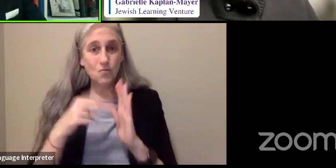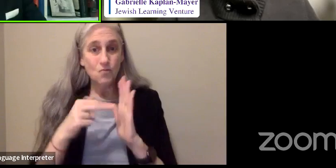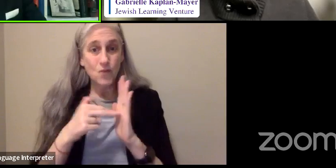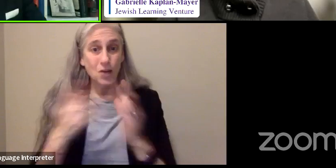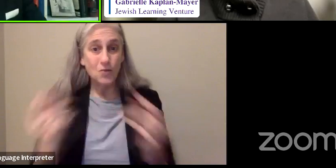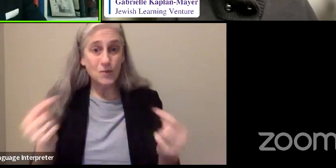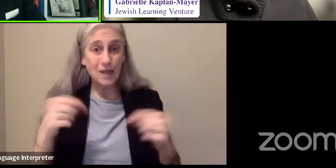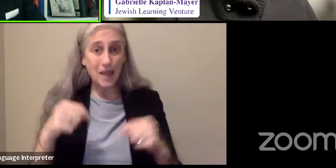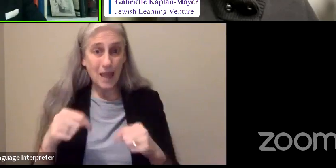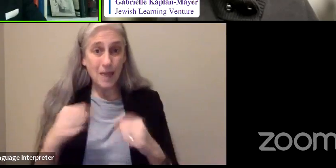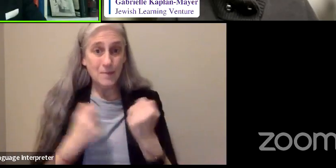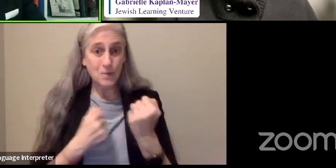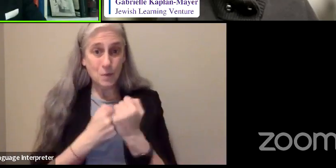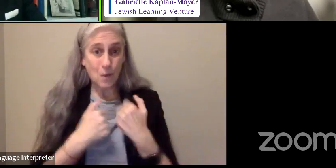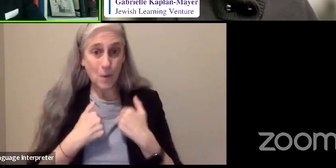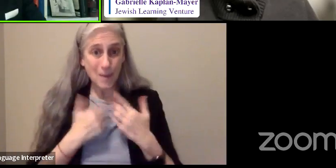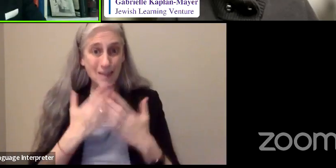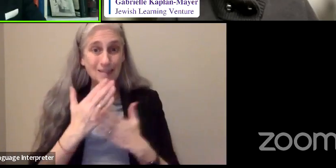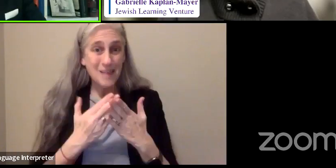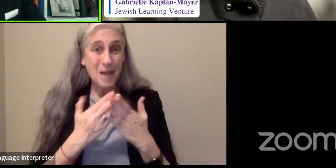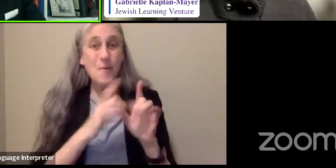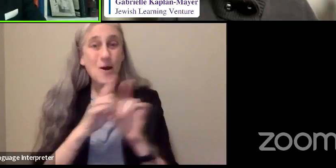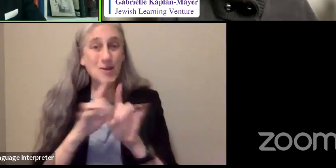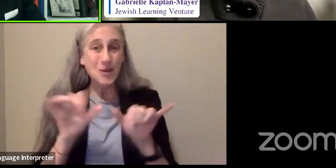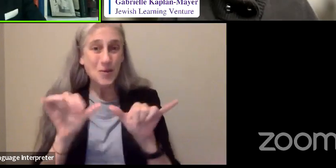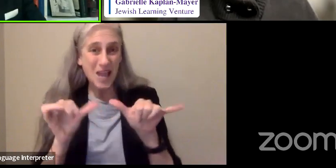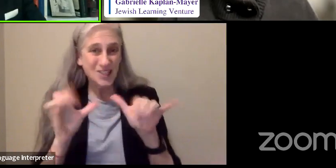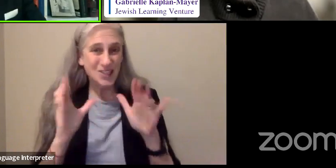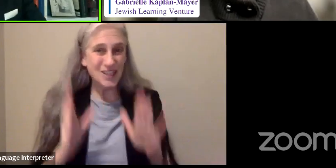it turns out, happened to be engineers and physicists.